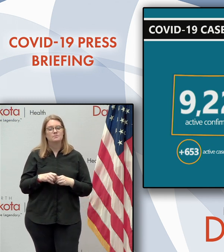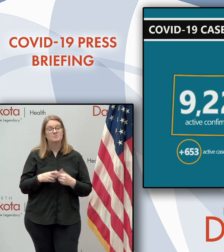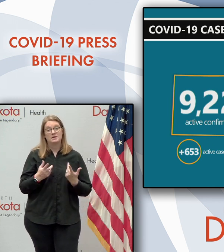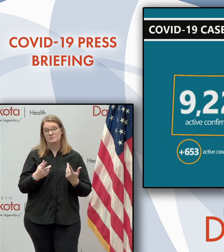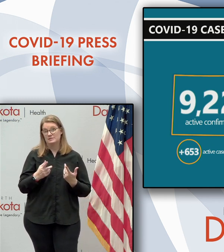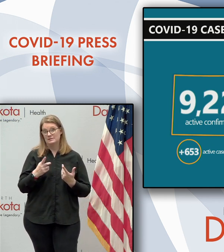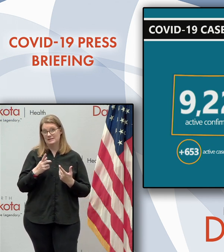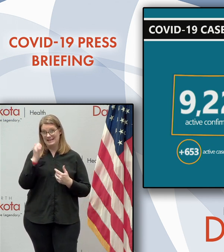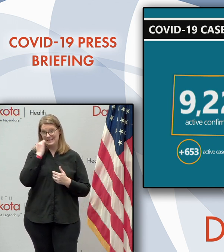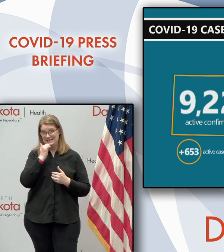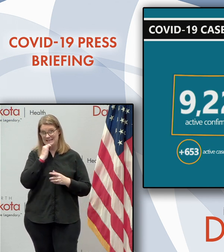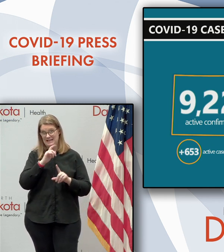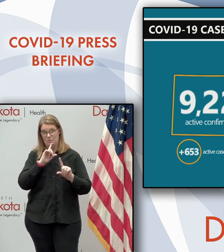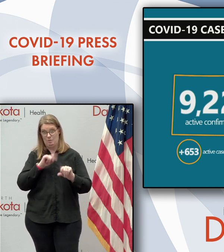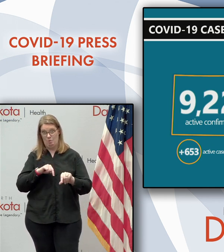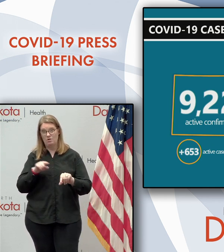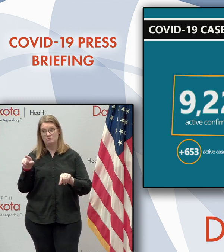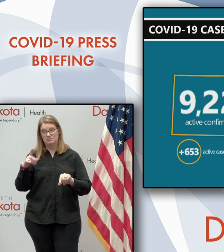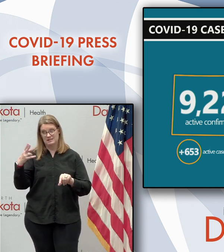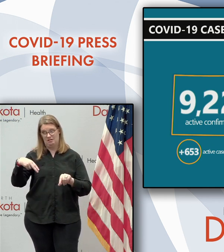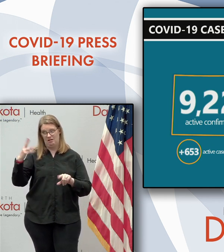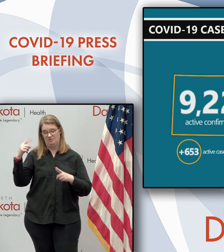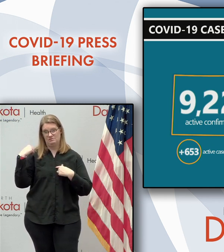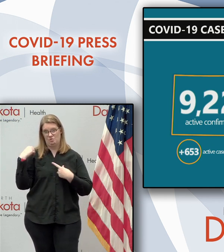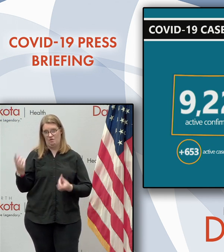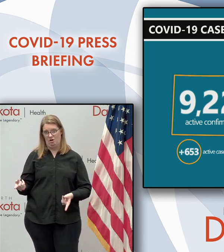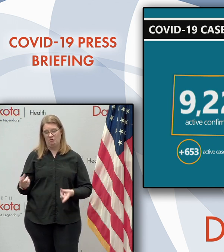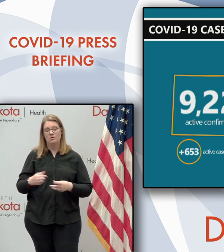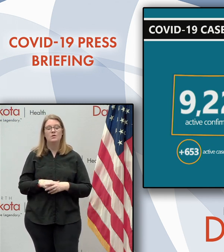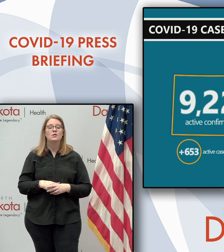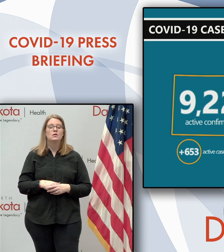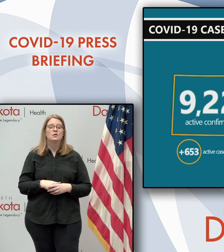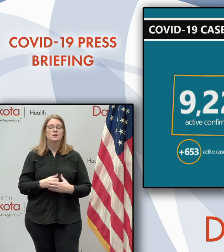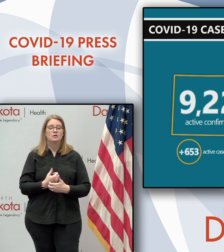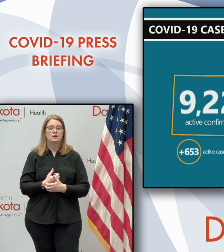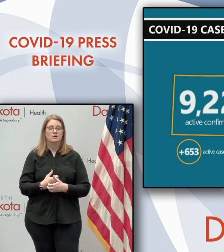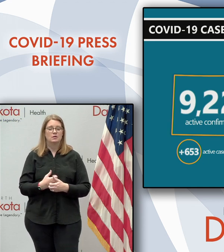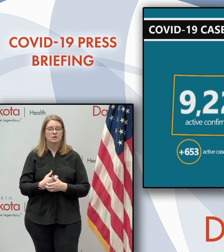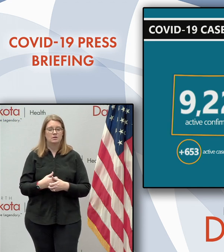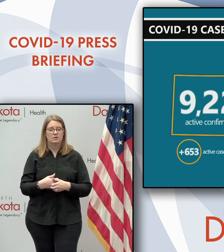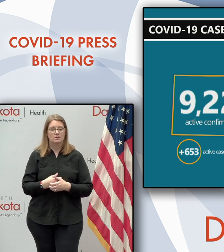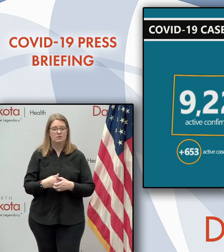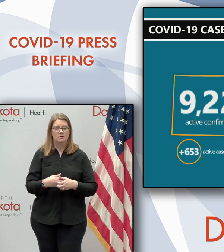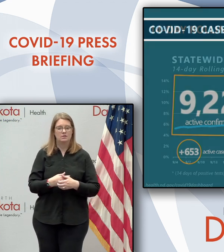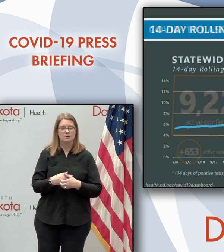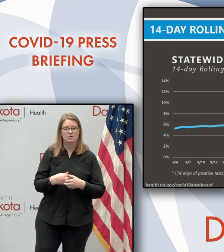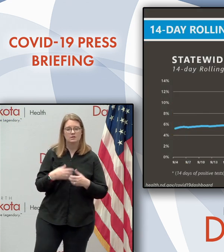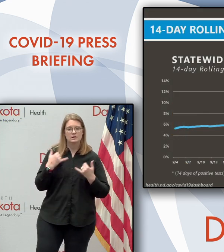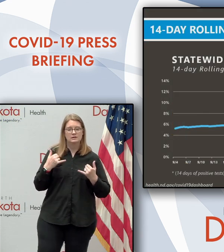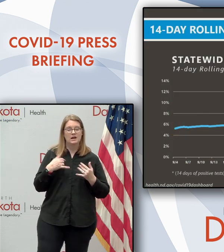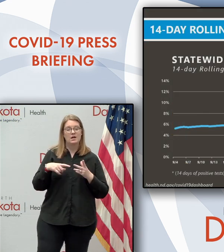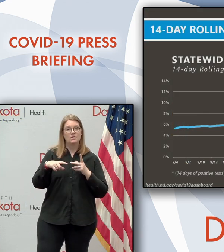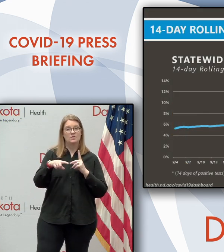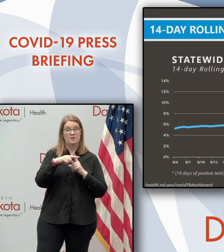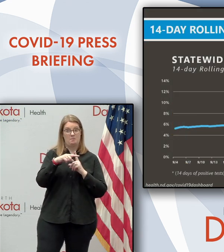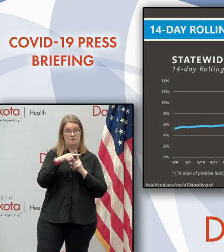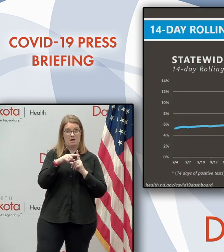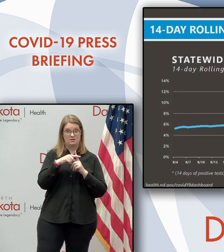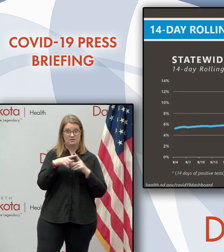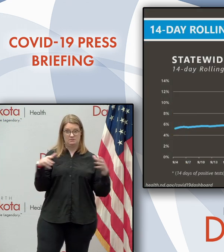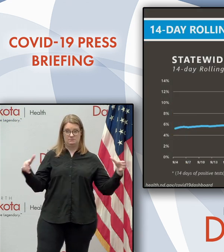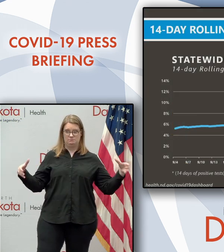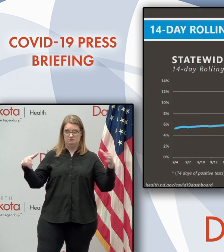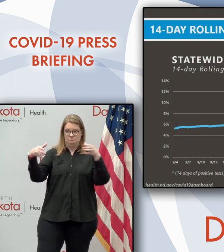daily report, that is our, the highest that we have. When we take a look at the statewide positive rate on, uh, on, uh,